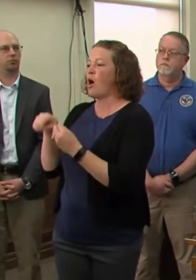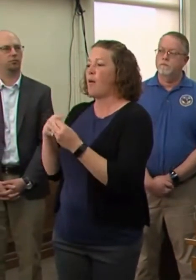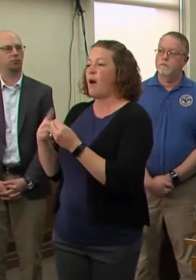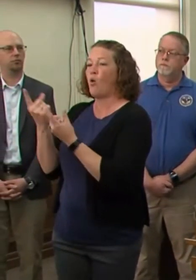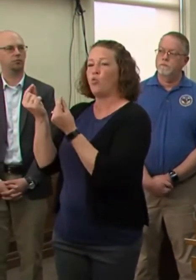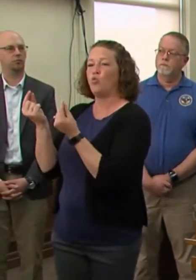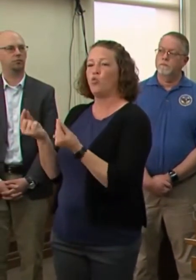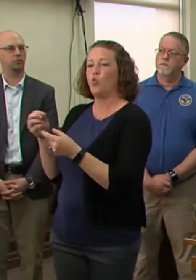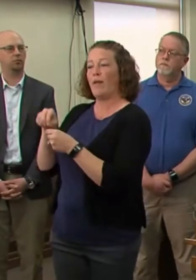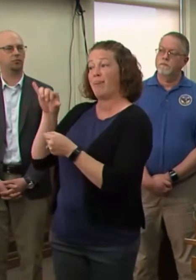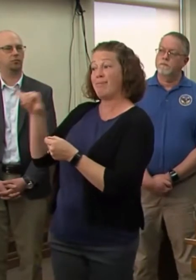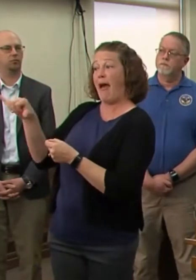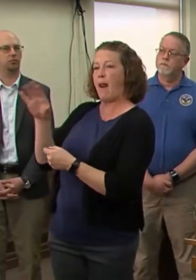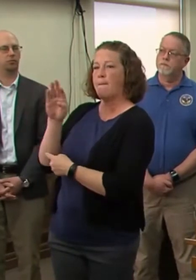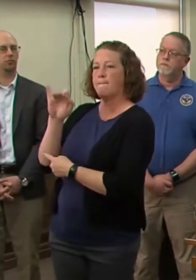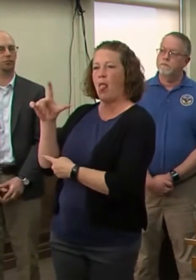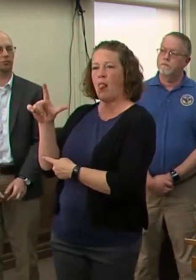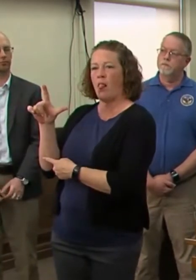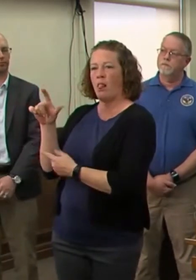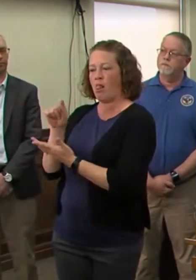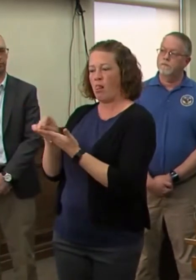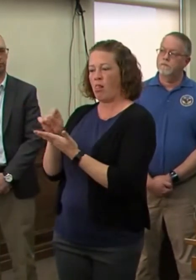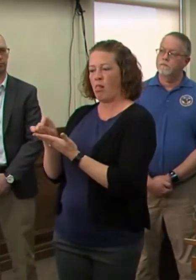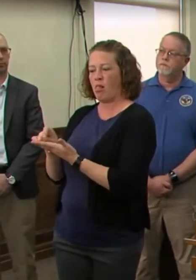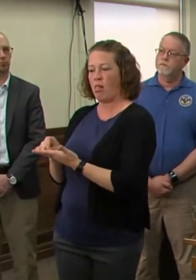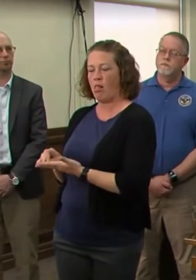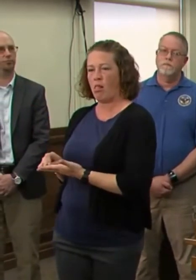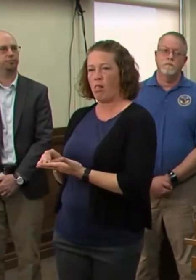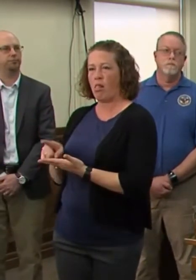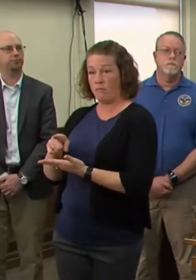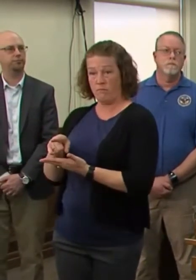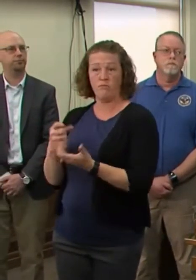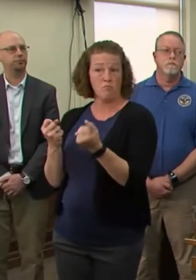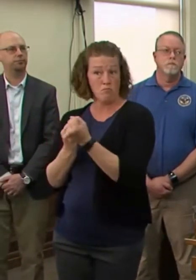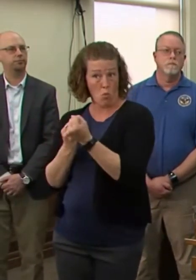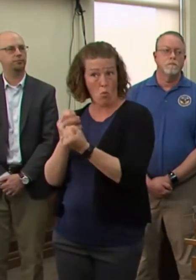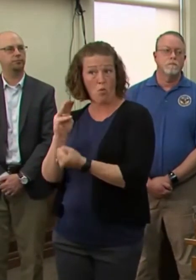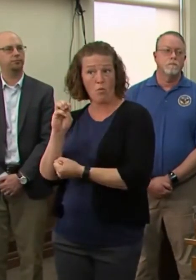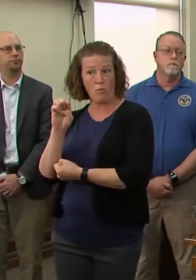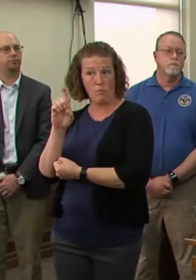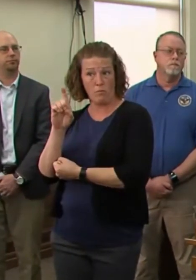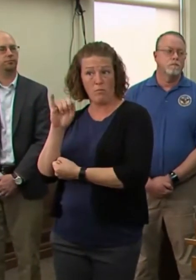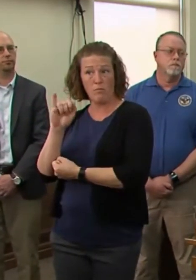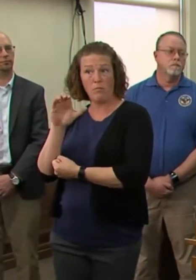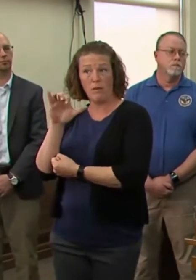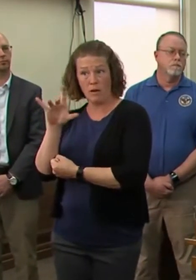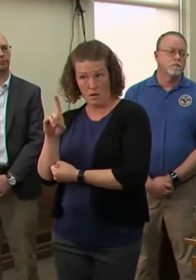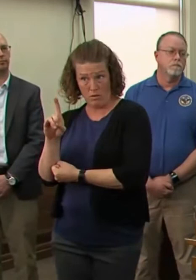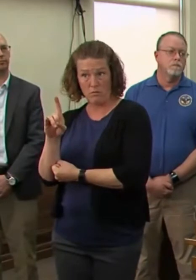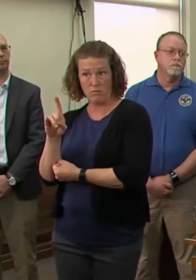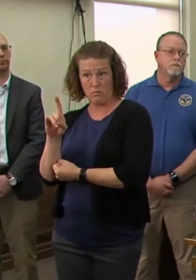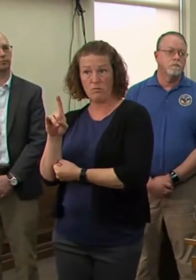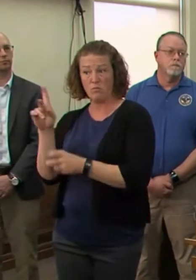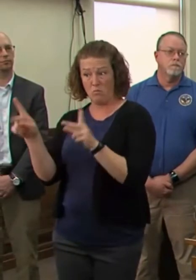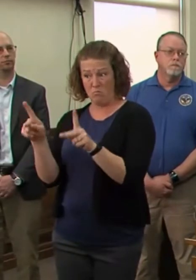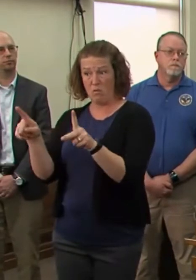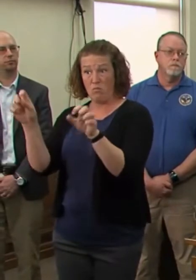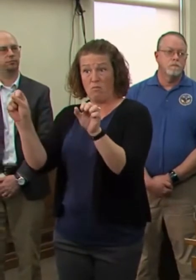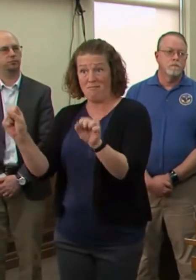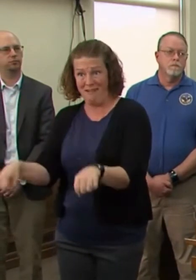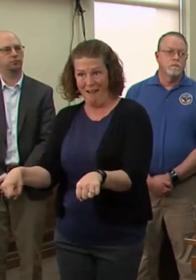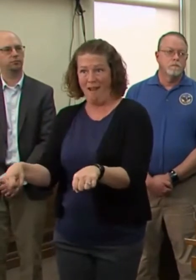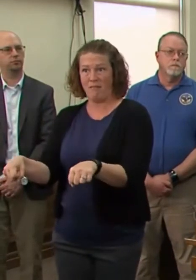for example, support for Medicaid, because we want to make sure we can extend health care to people who may not have it today. They may not have